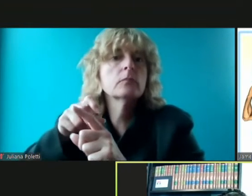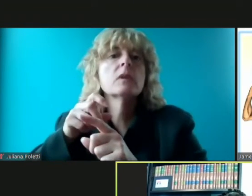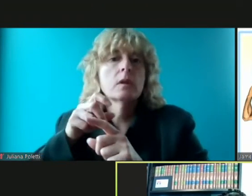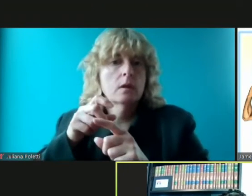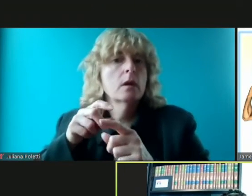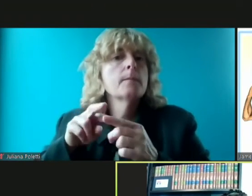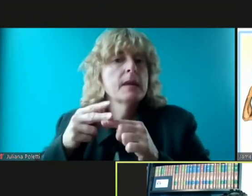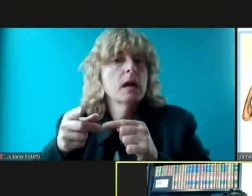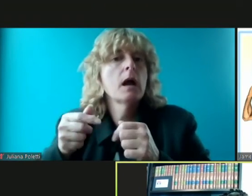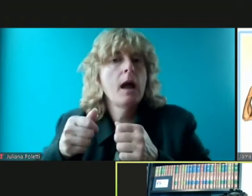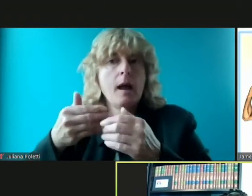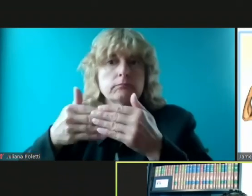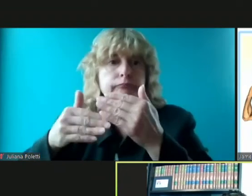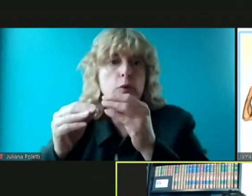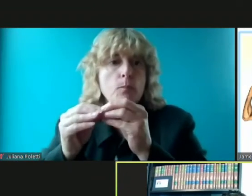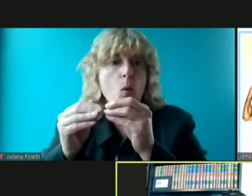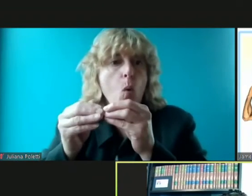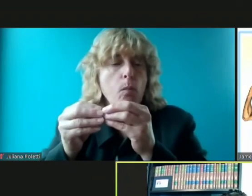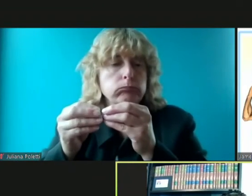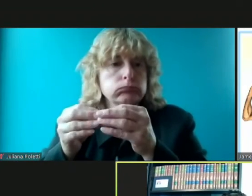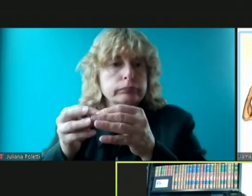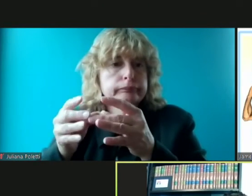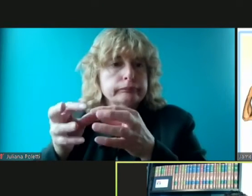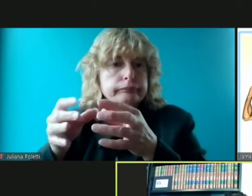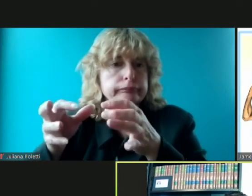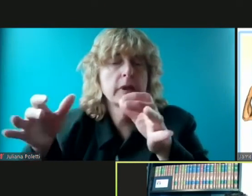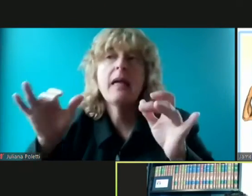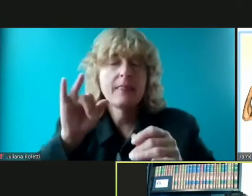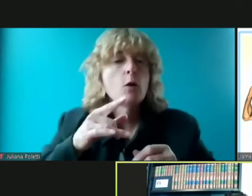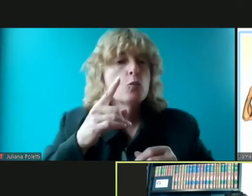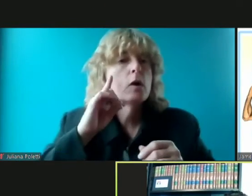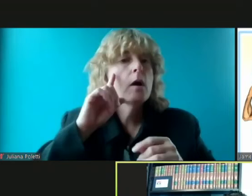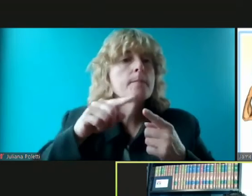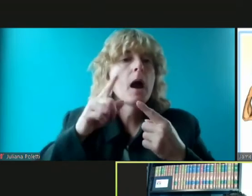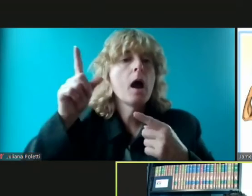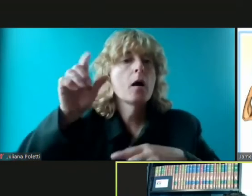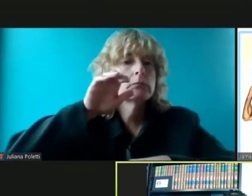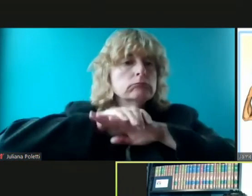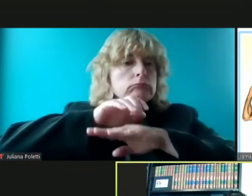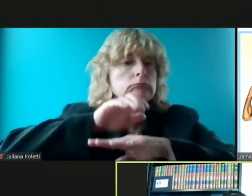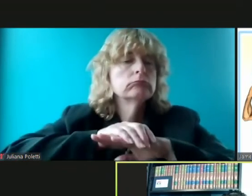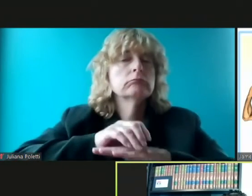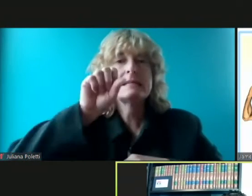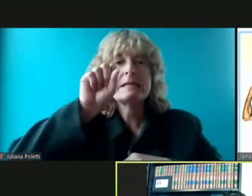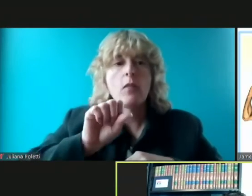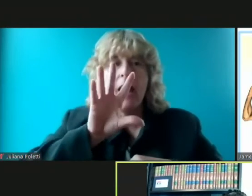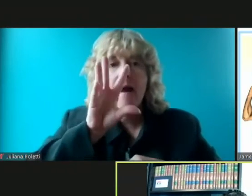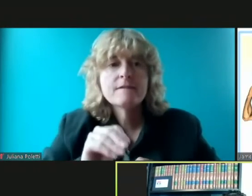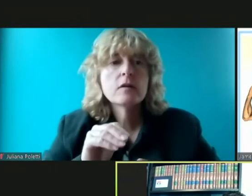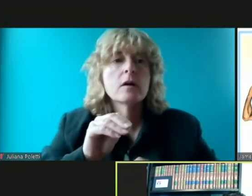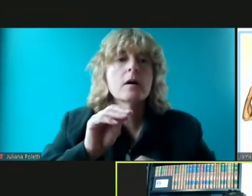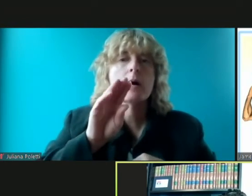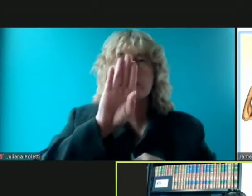about great britain or south africa or brazil now they have greek letters alpha beta delta